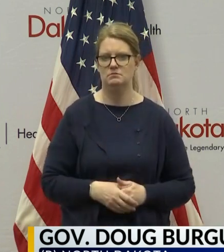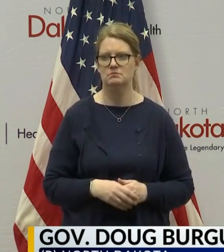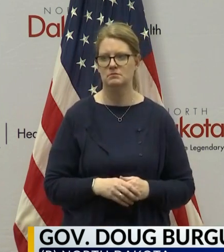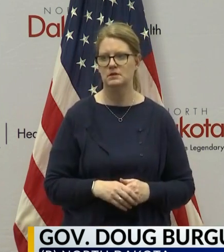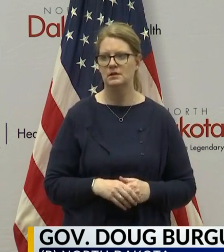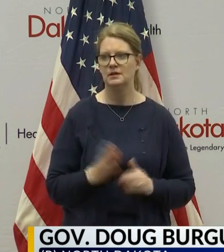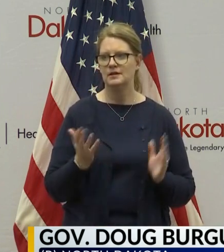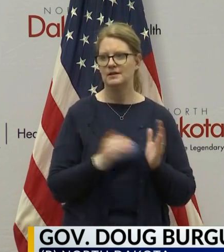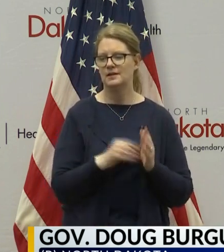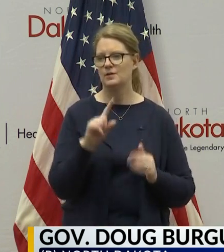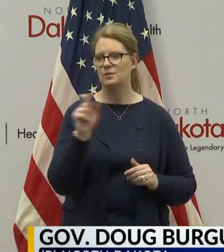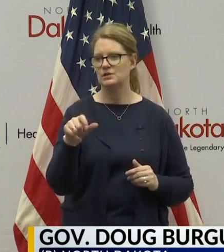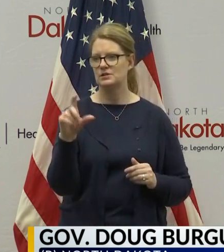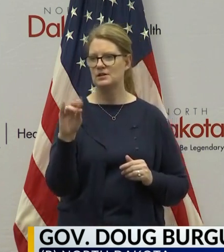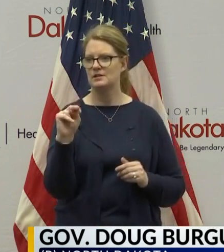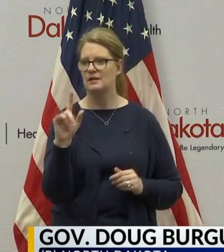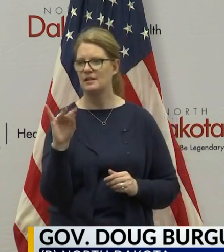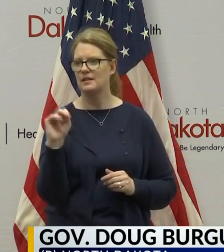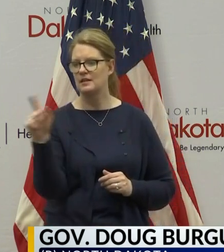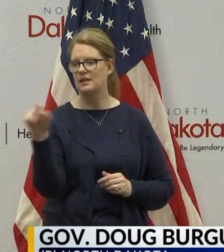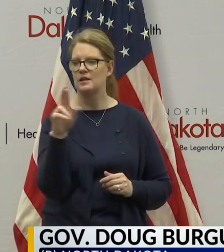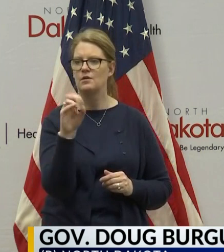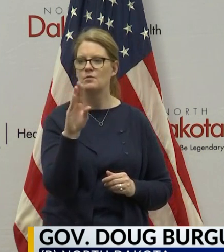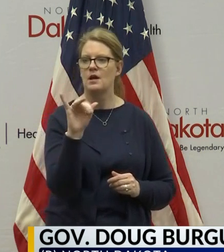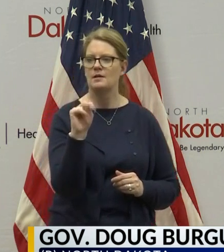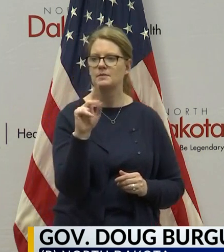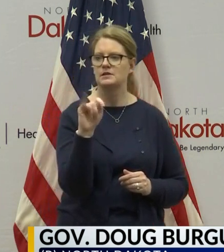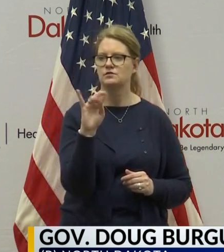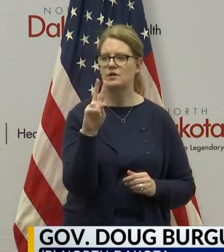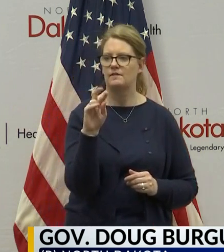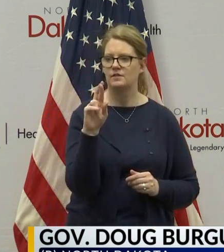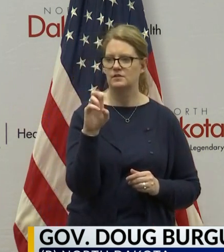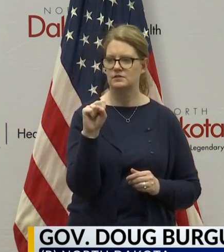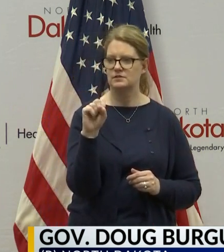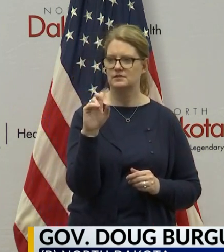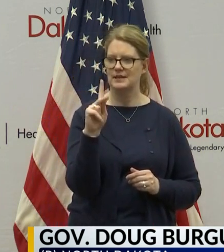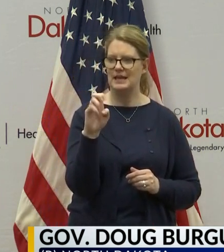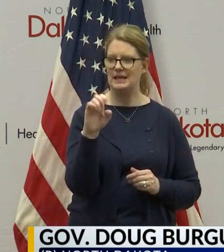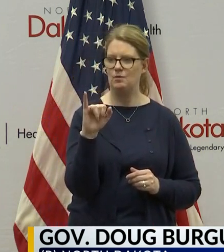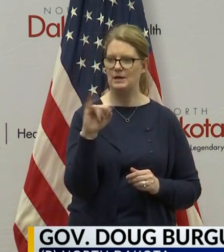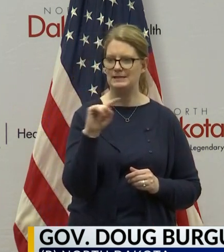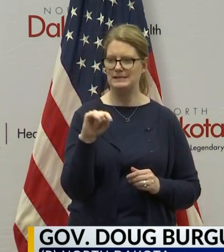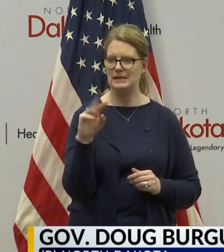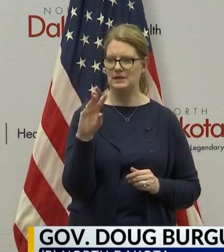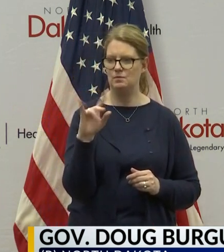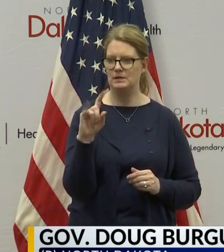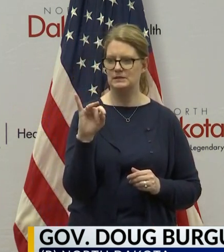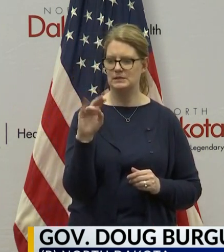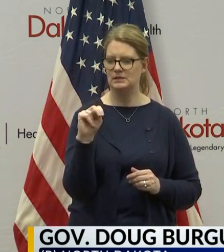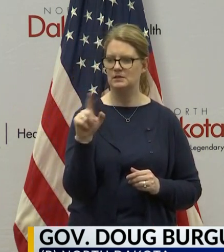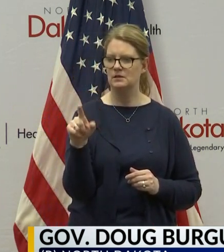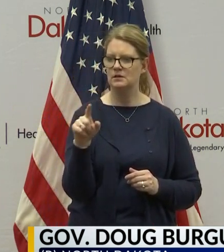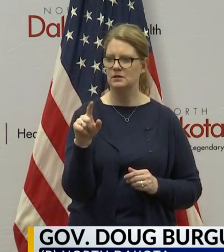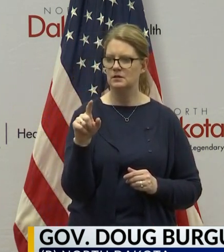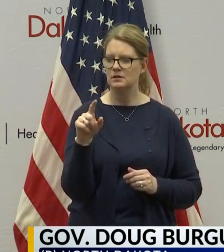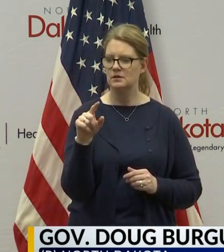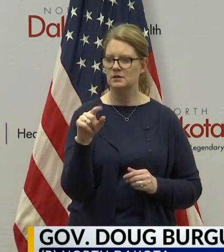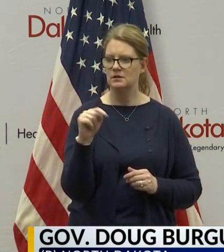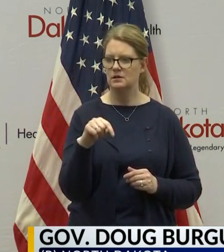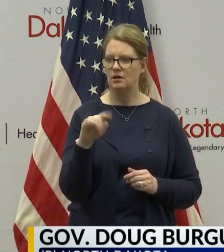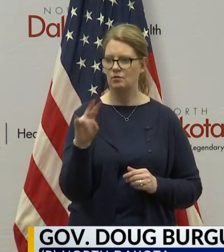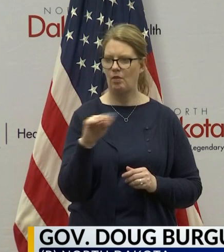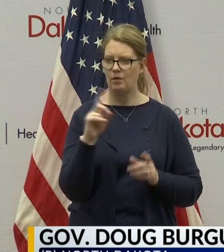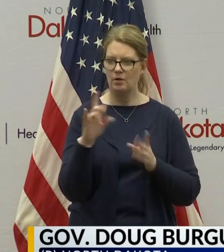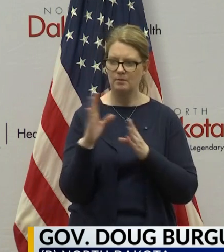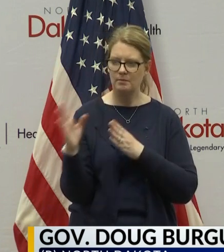Another question online. Robin Travers with 660 KUIZ in Williston. Are there any plans in North Dakota